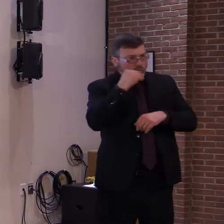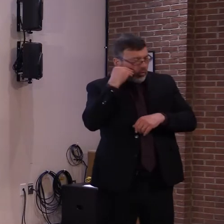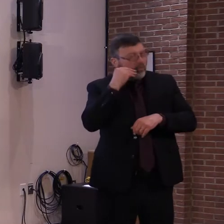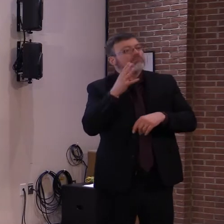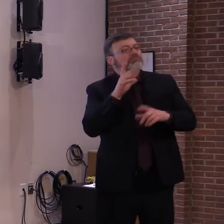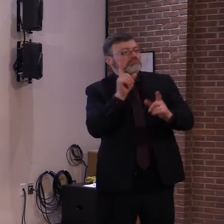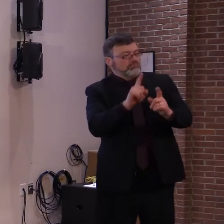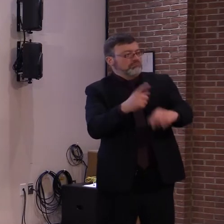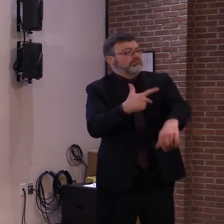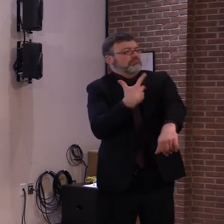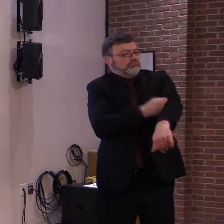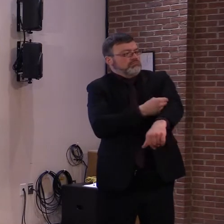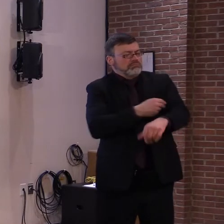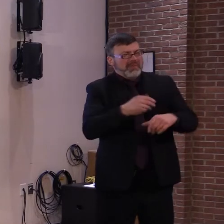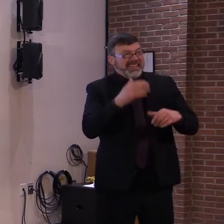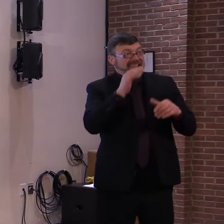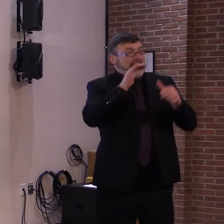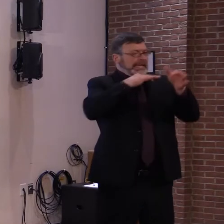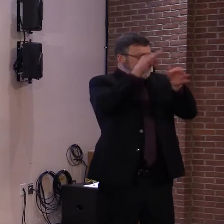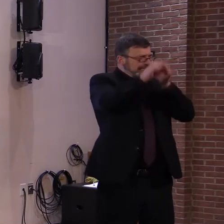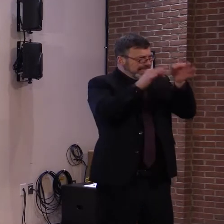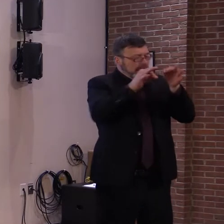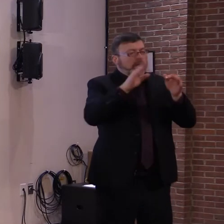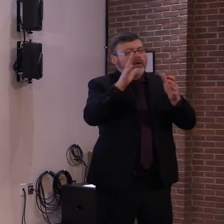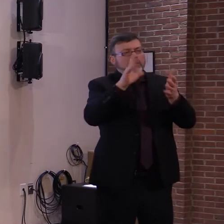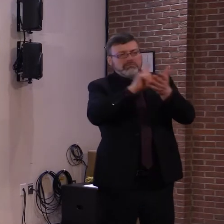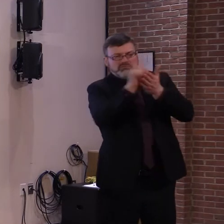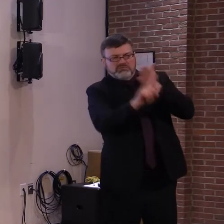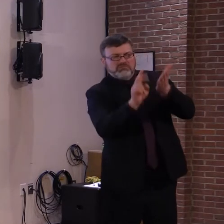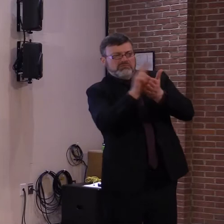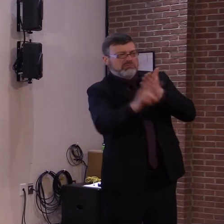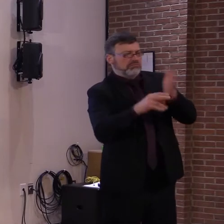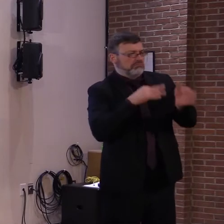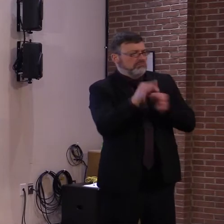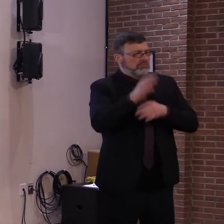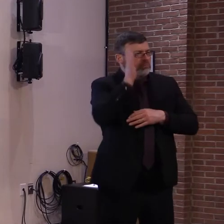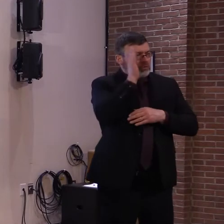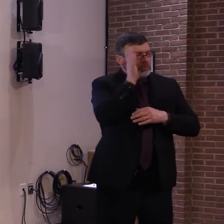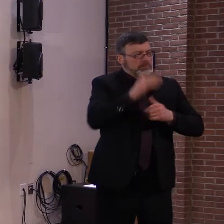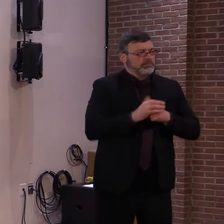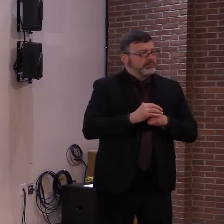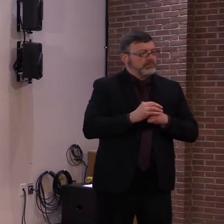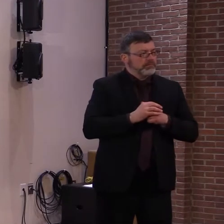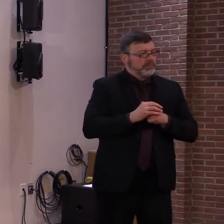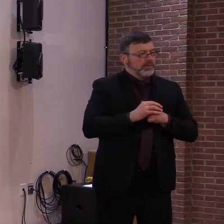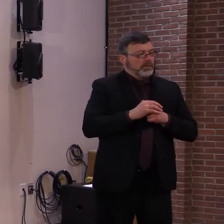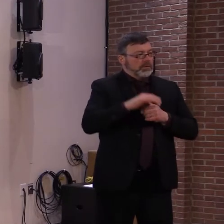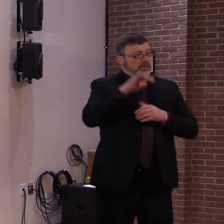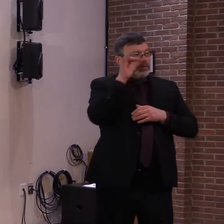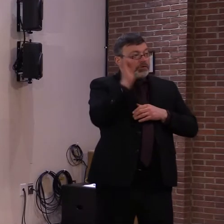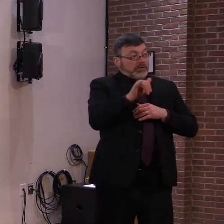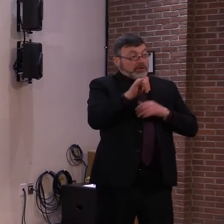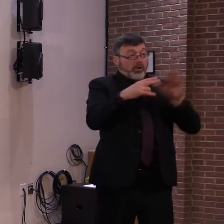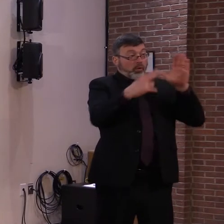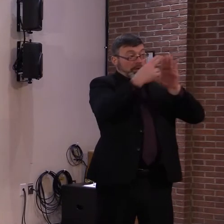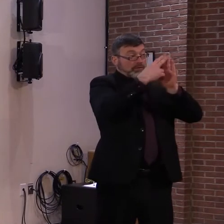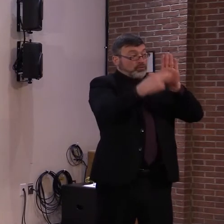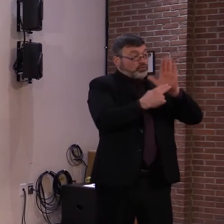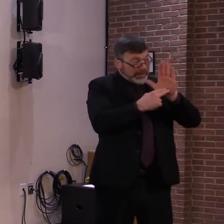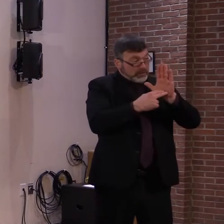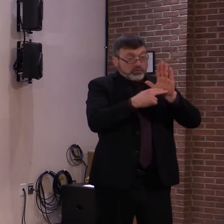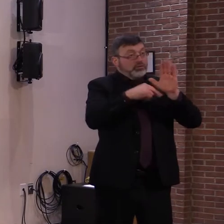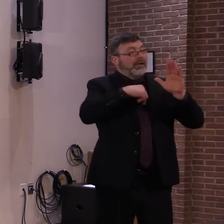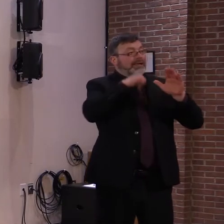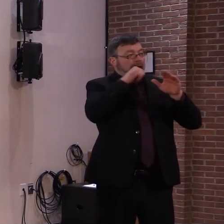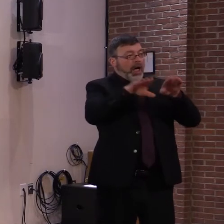available in the coming days. So remember, registration will not begin until the 25th. It will be